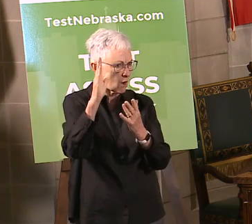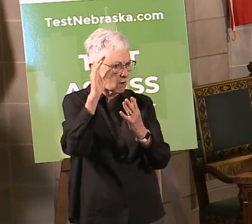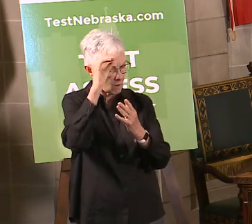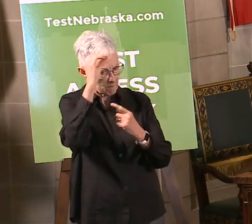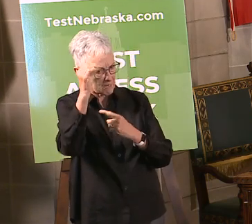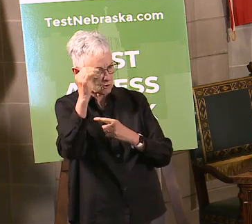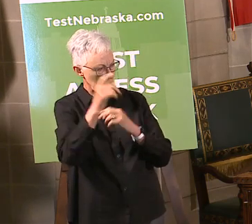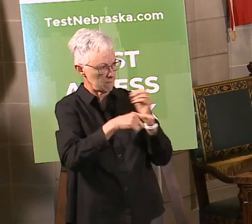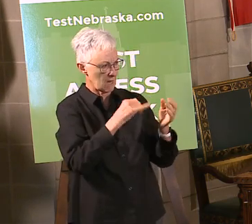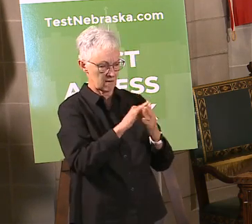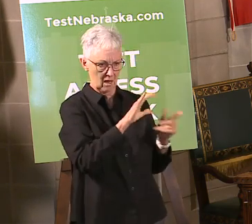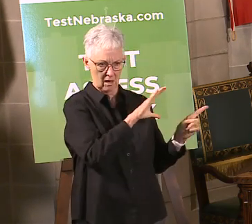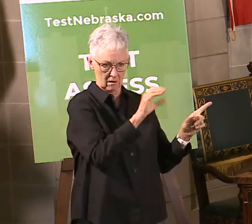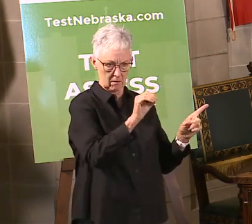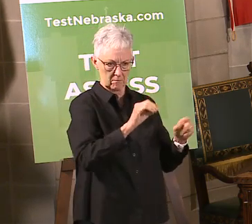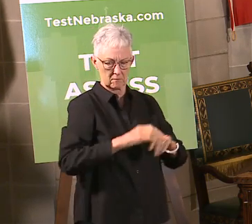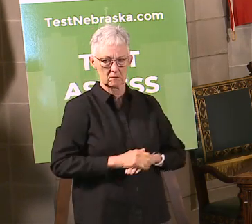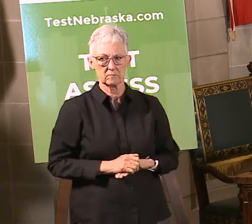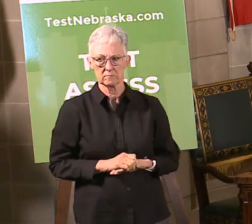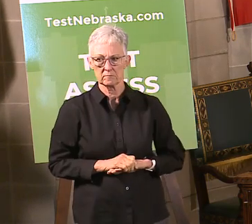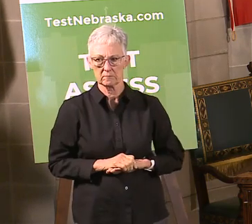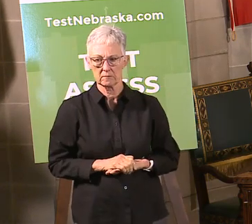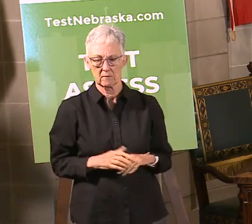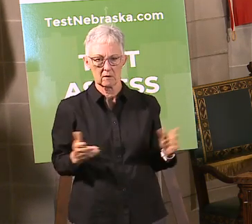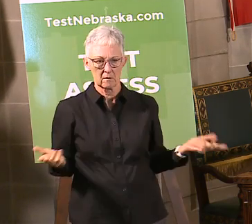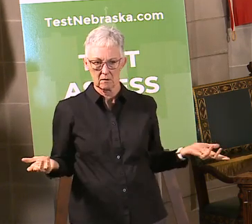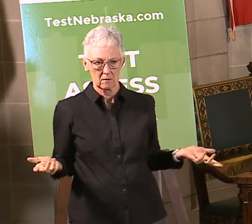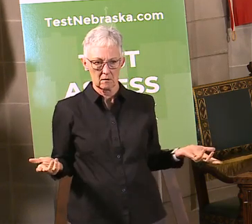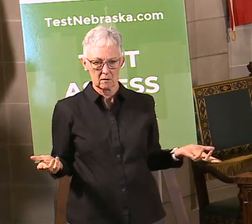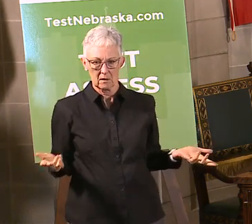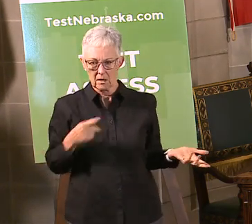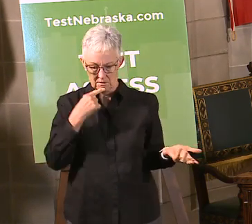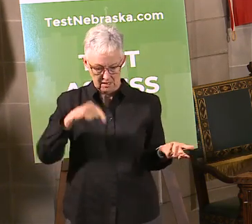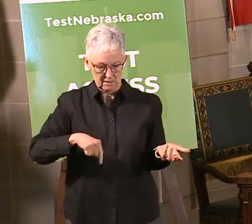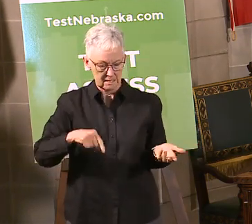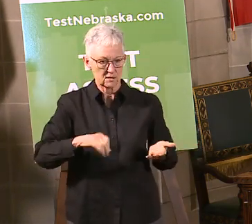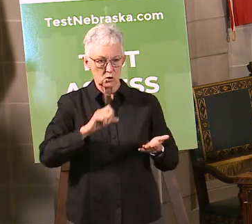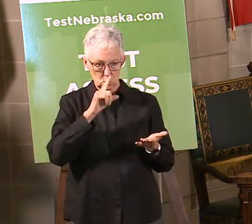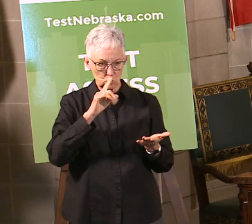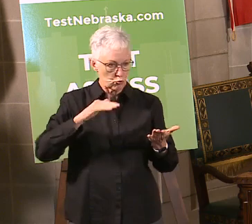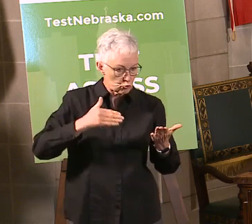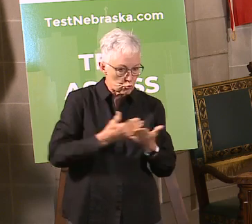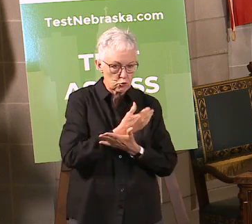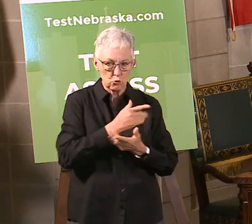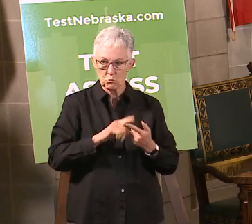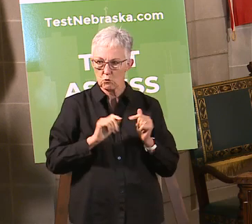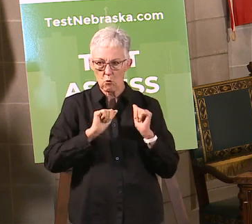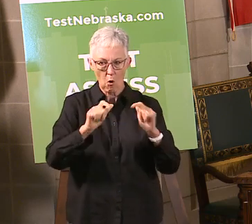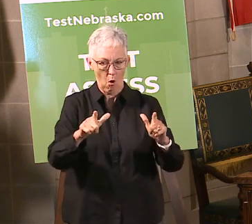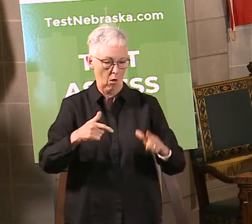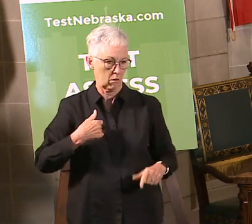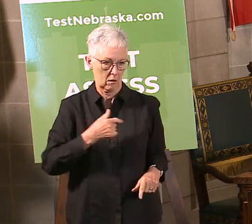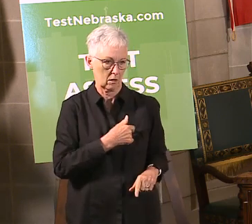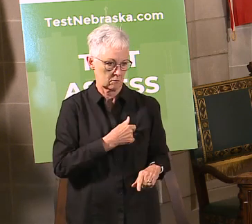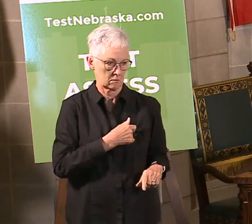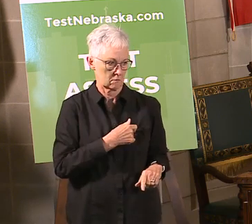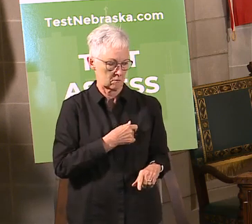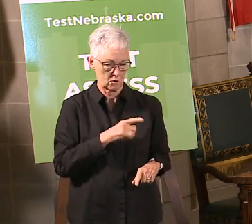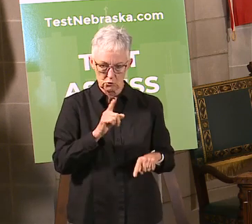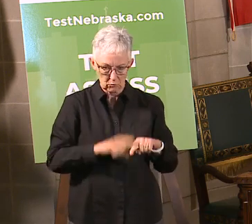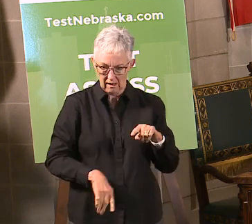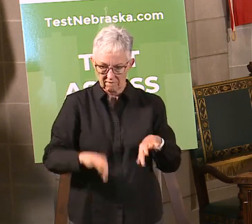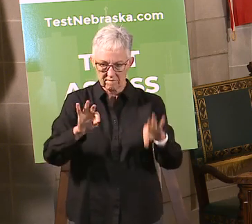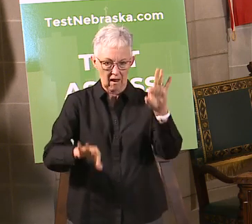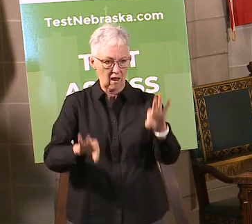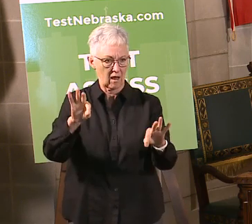So you're not going to find a lot of companies that have tons of experience in testing in a pandemic experience since this is the first one we've had in